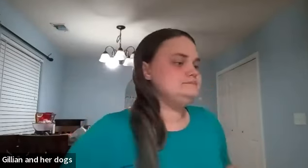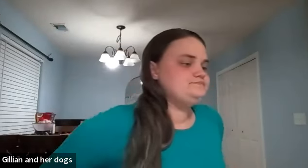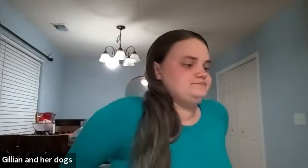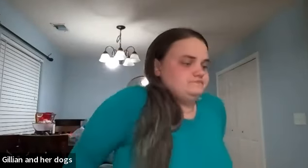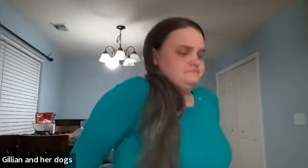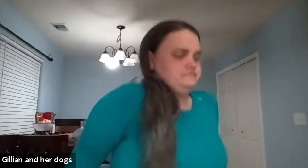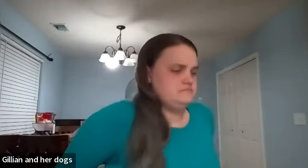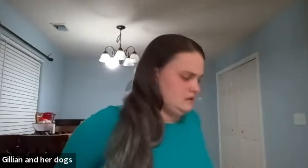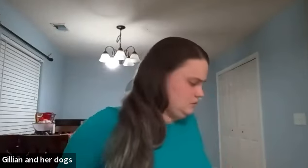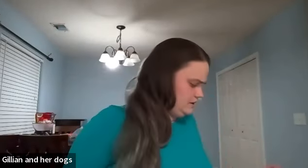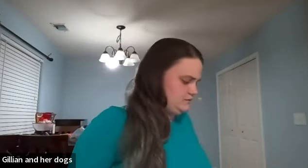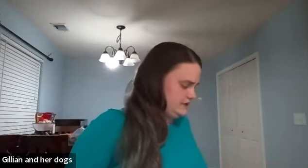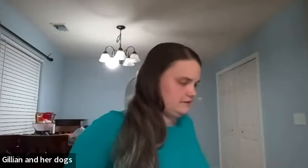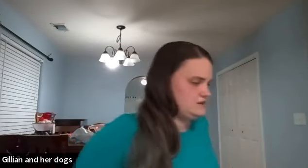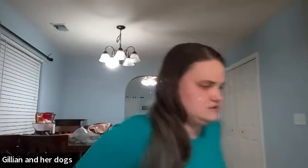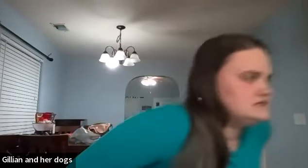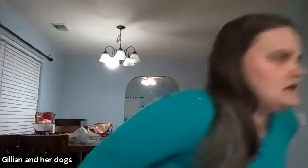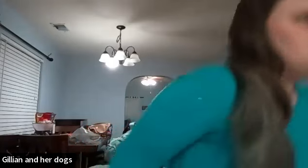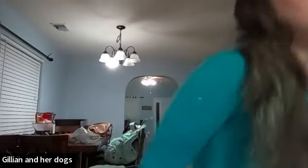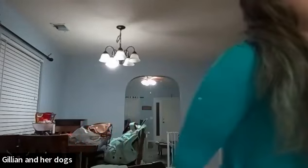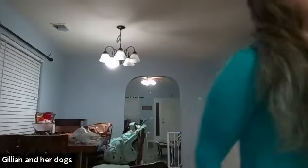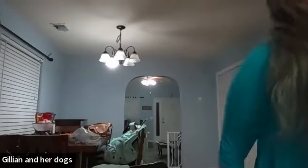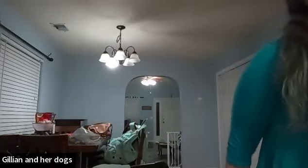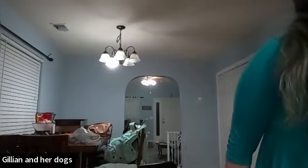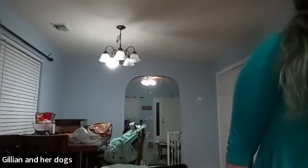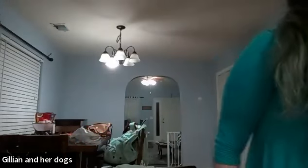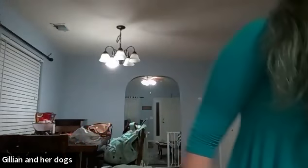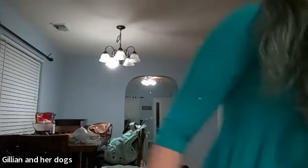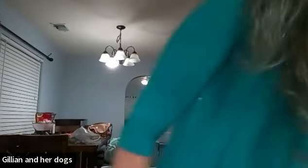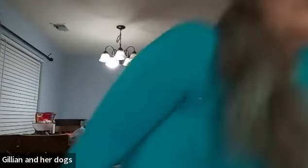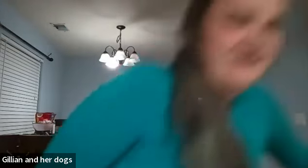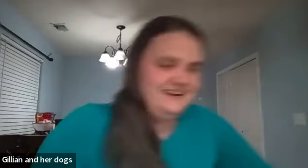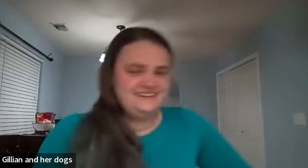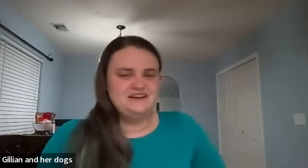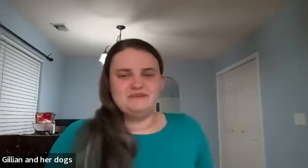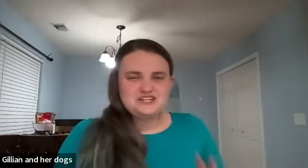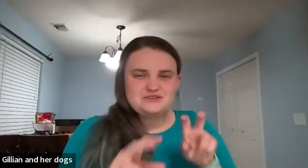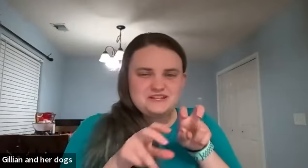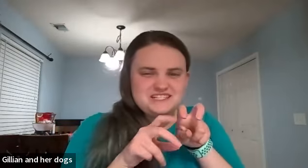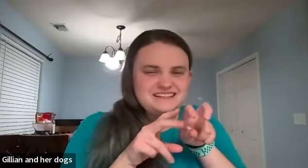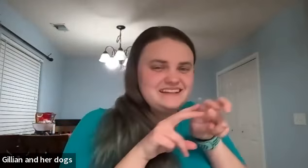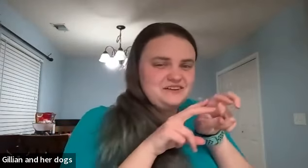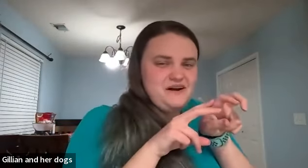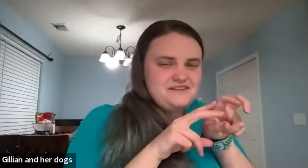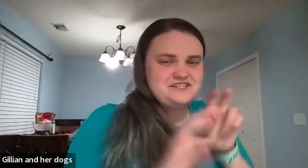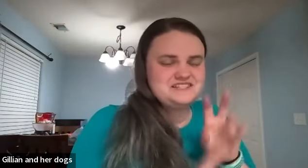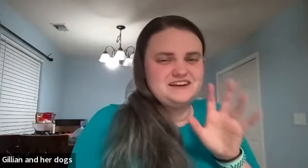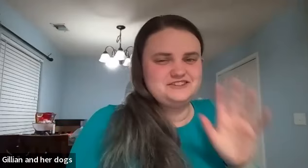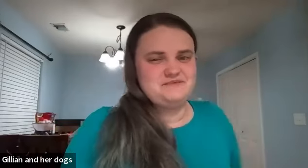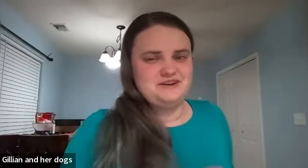when we i do this every time there we go my chair is always just a little off just enough to drive me